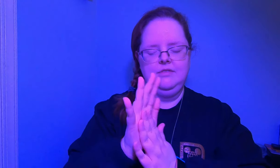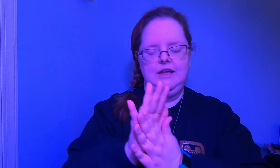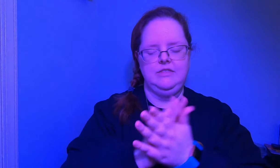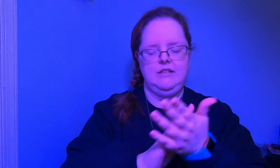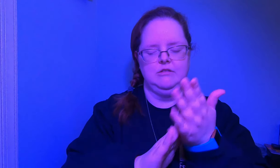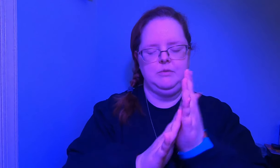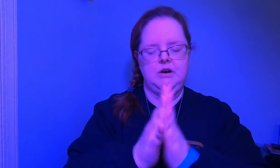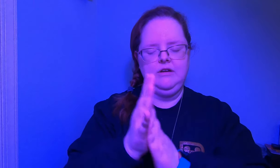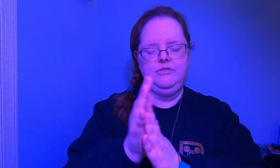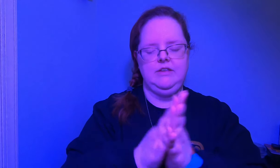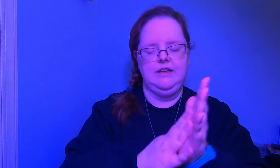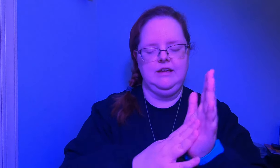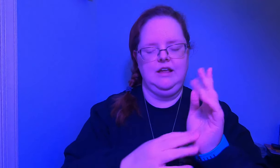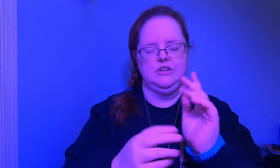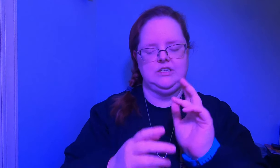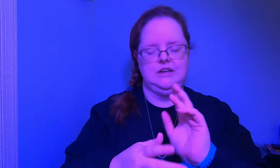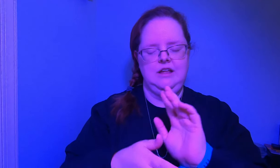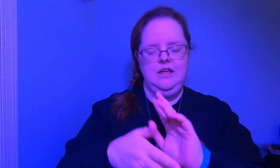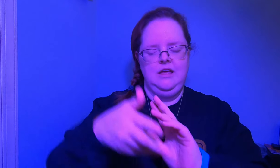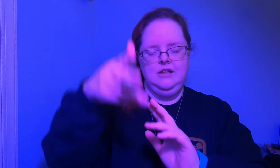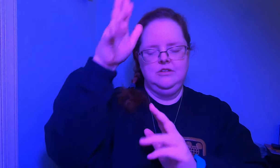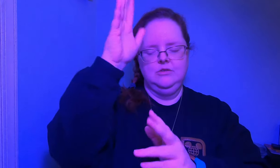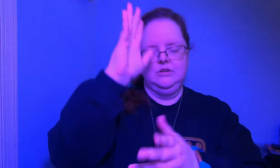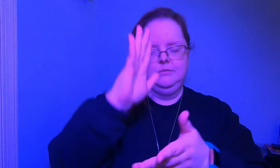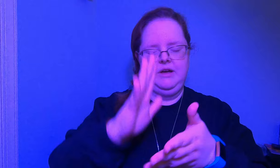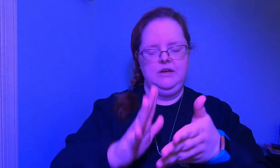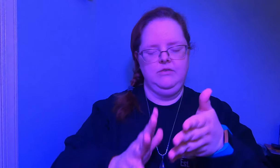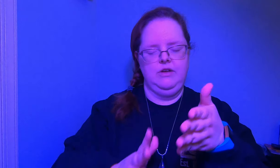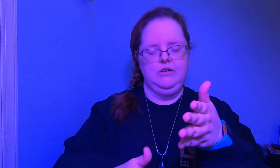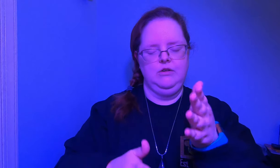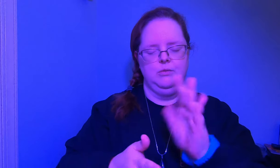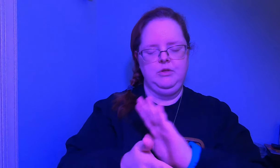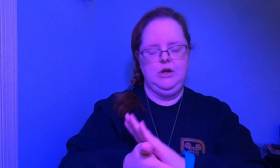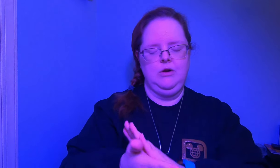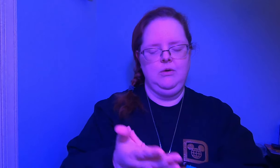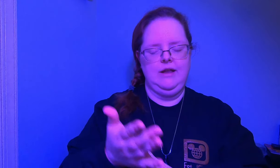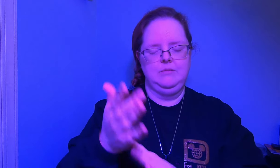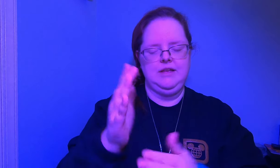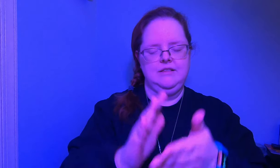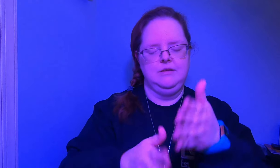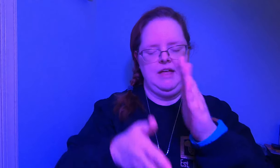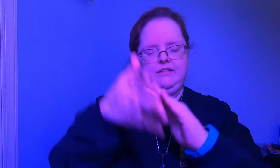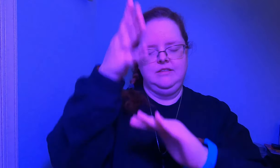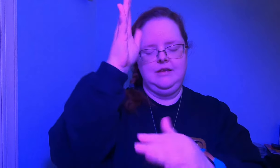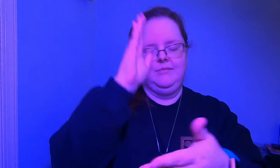light that spark feel that connection to source above and earth below and it begins to balance them